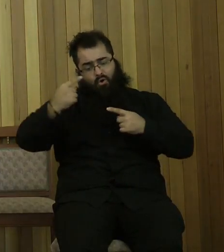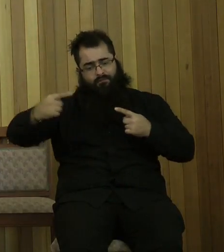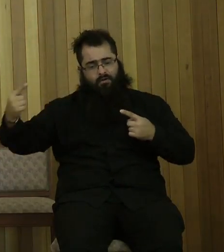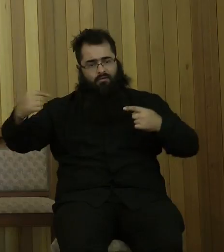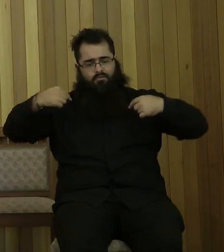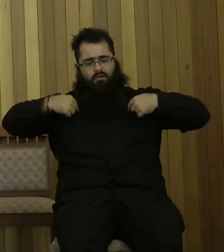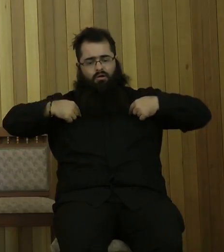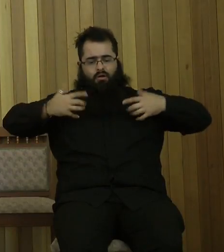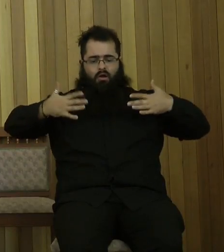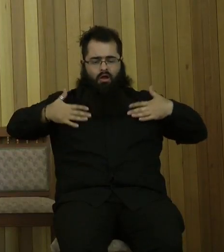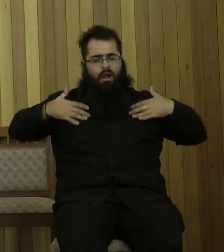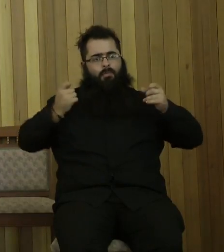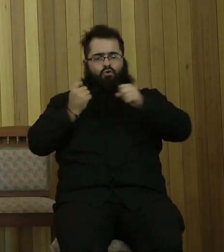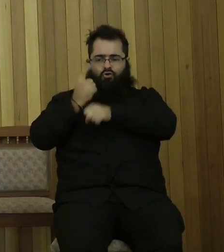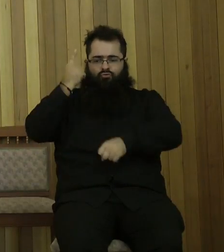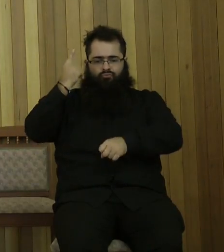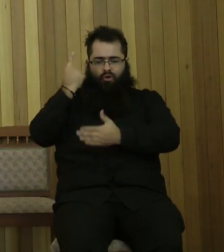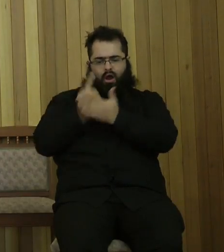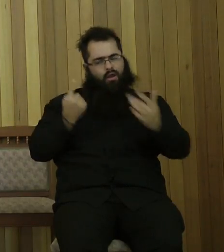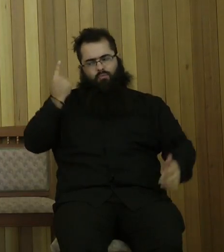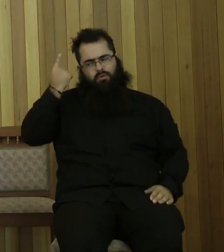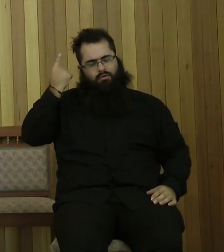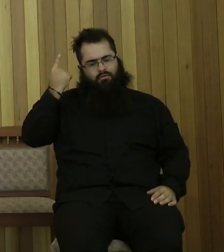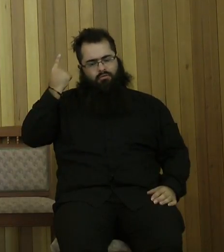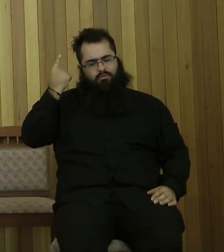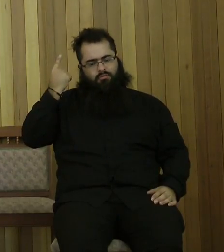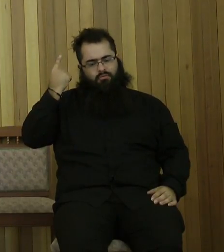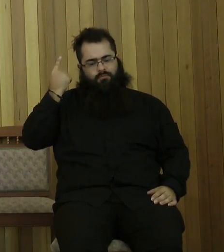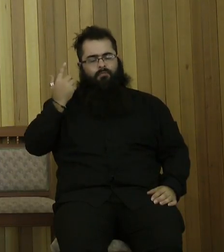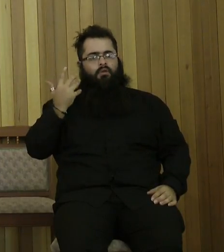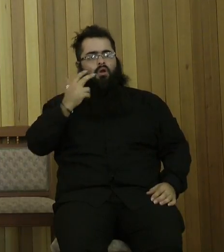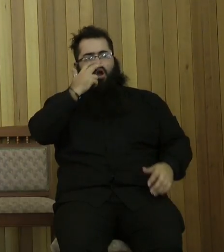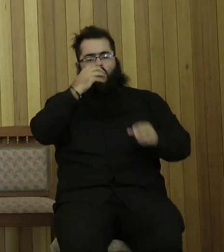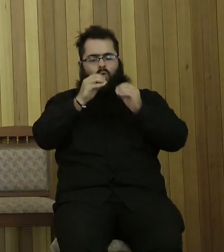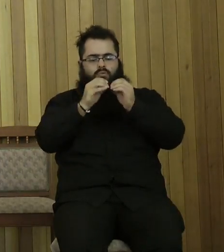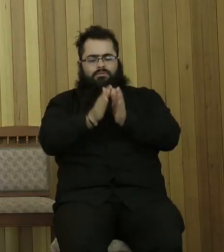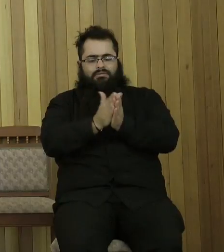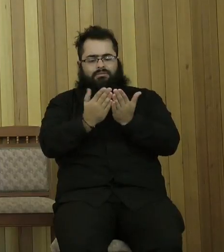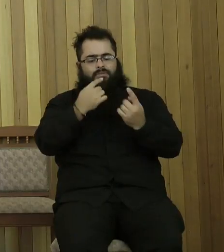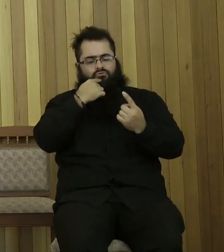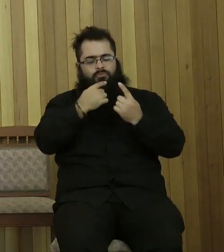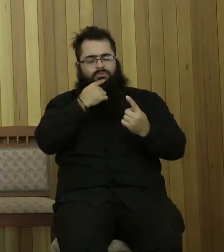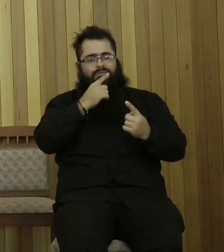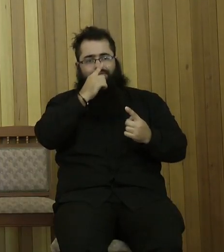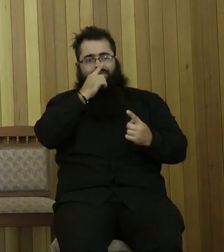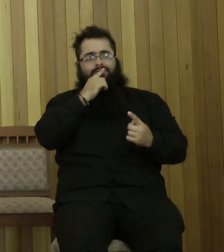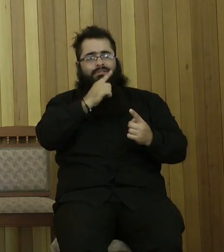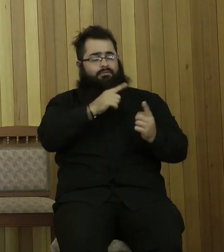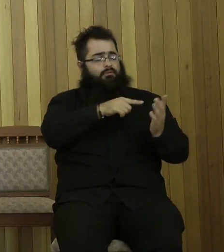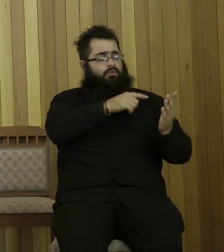and there is no other. The Old Testament description of God being a God of vengeance must be seen in the context